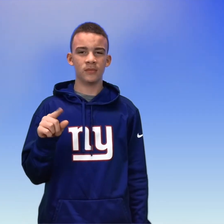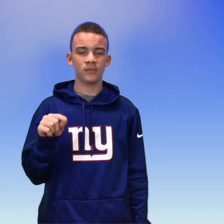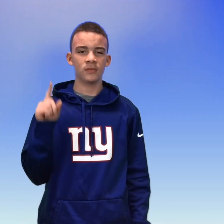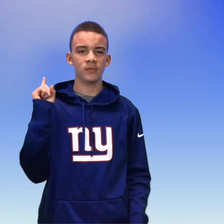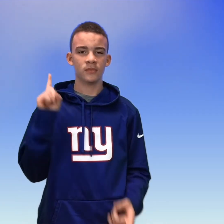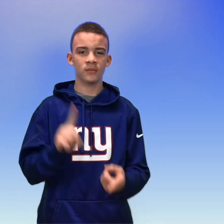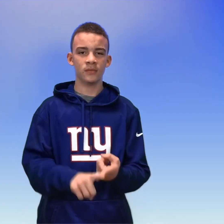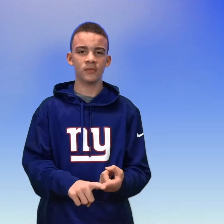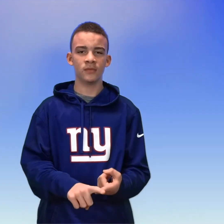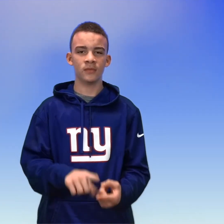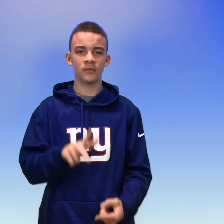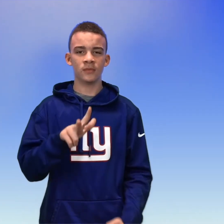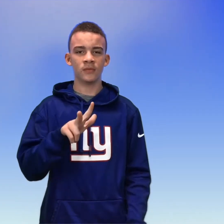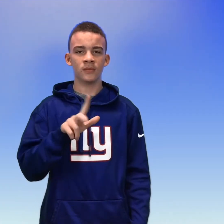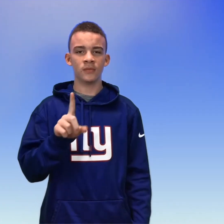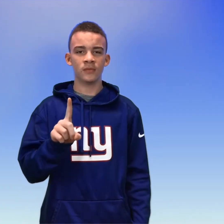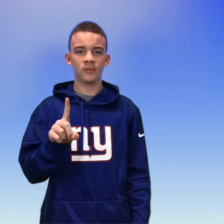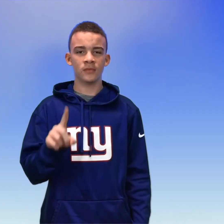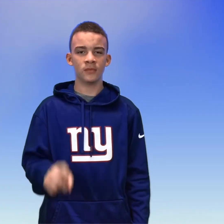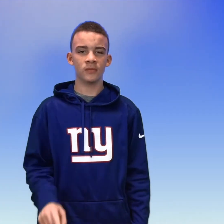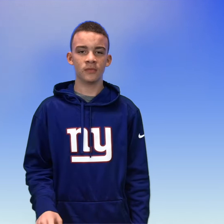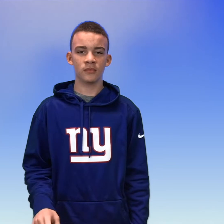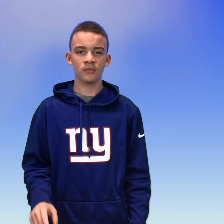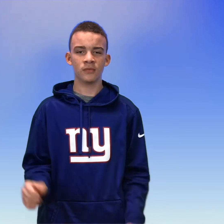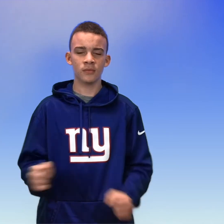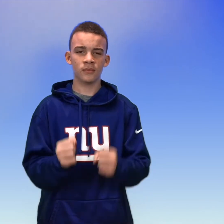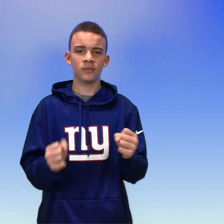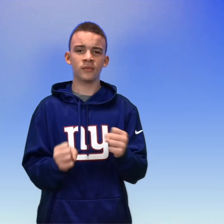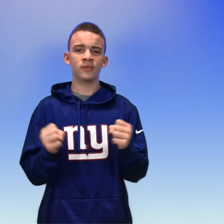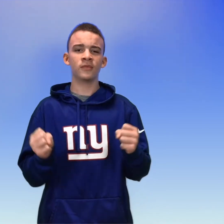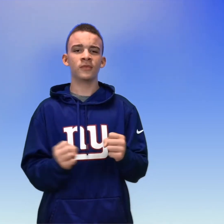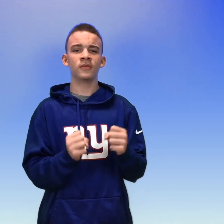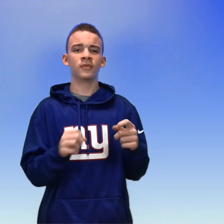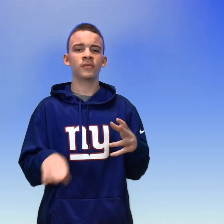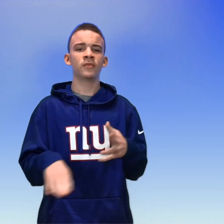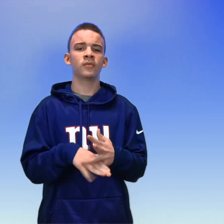December 20th through the 31st is winter break.